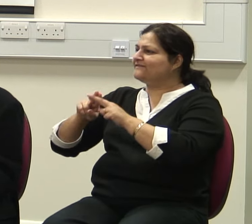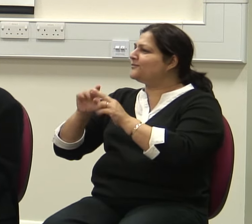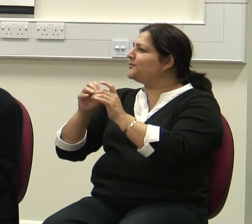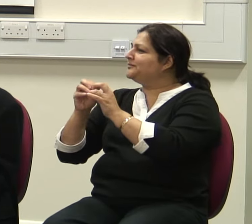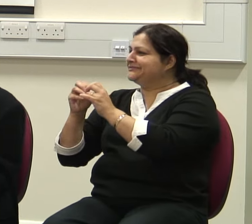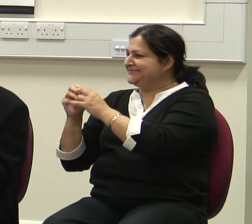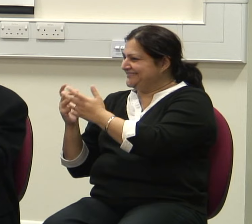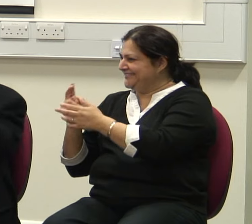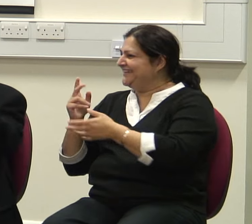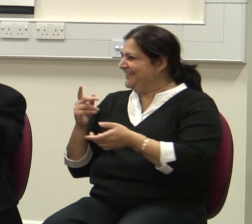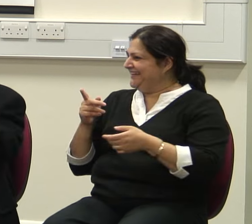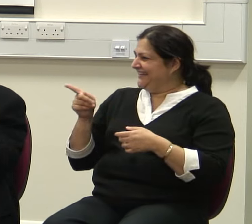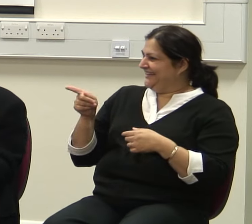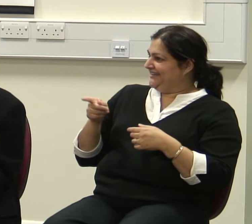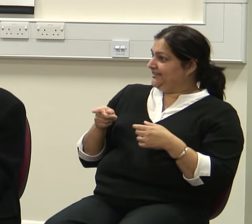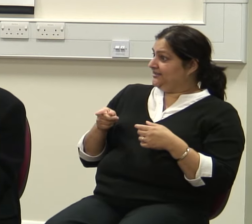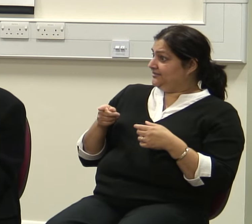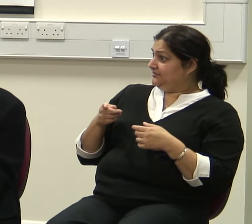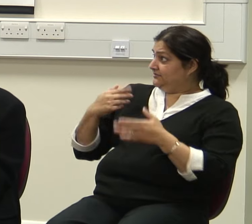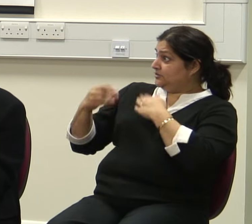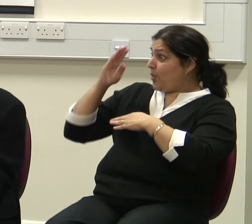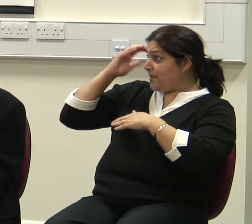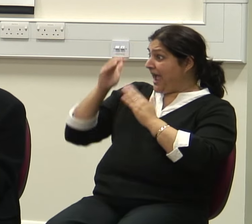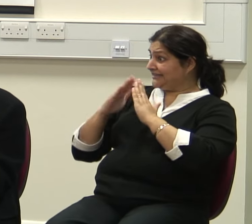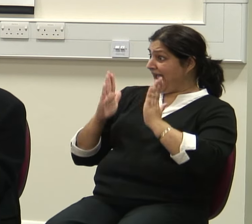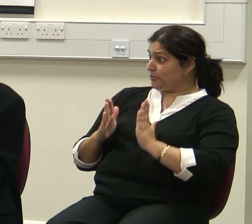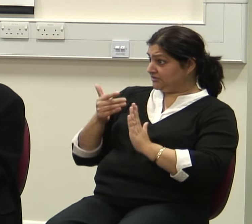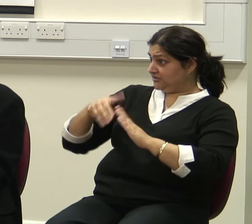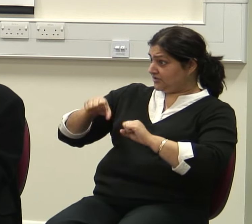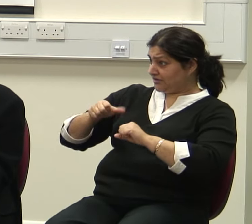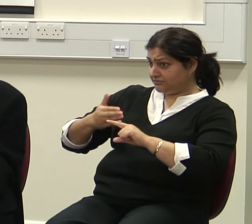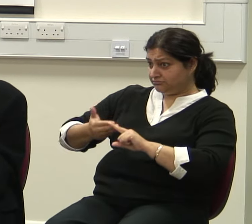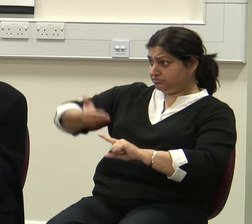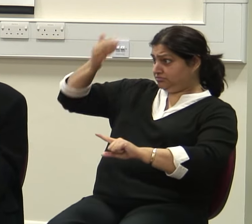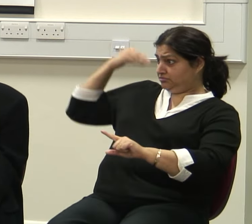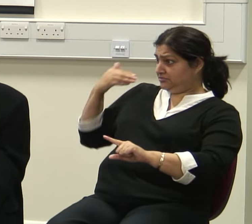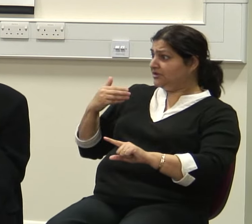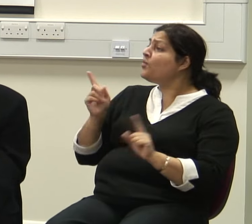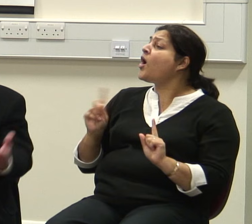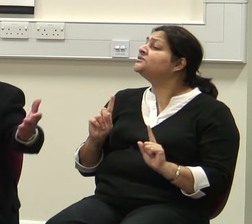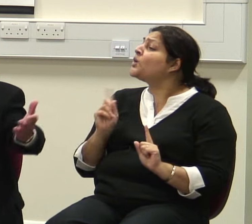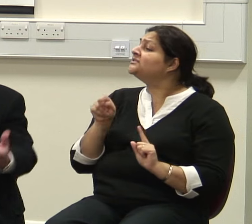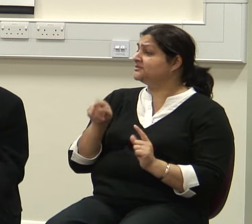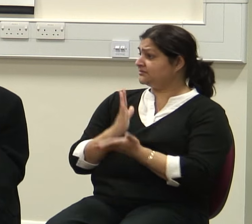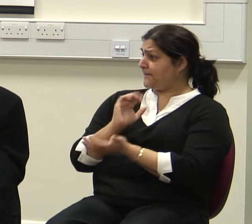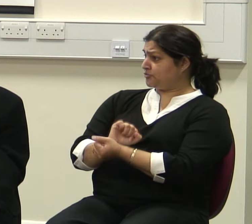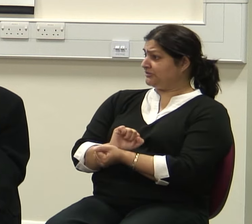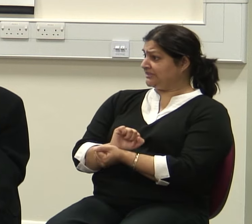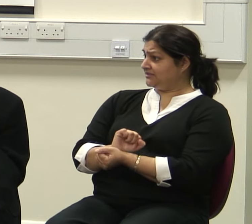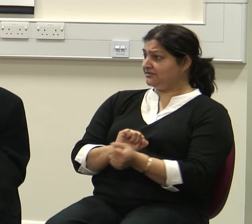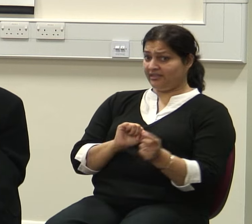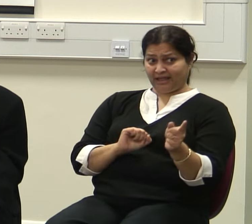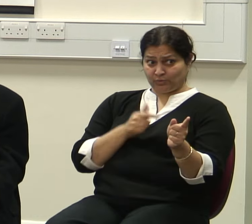1847. Well, but the mad houses go back much earlier. And what were they? Prisons. Exactly what this gentleman